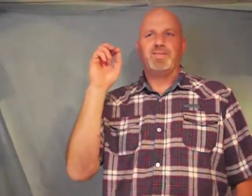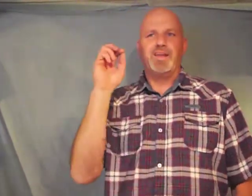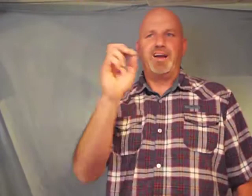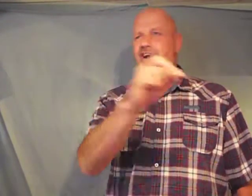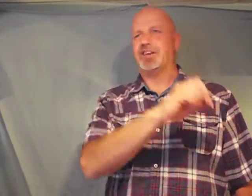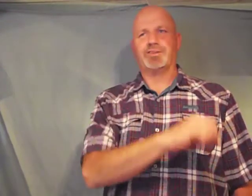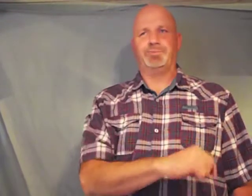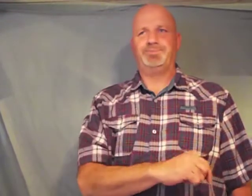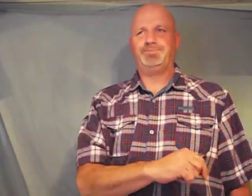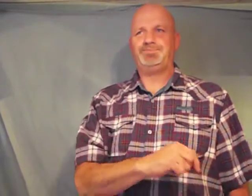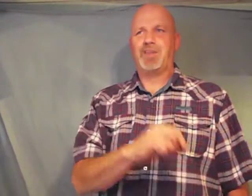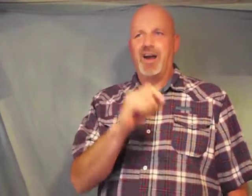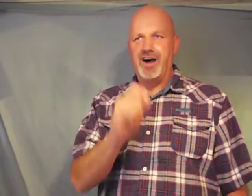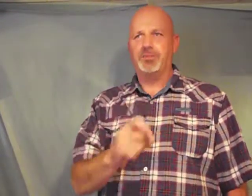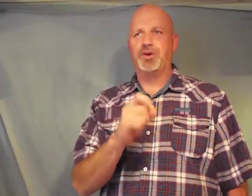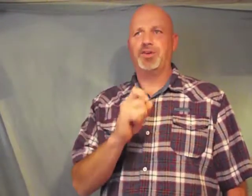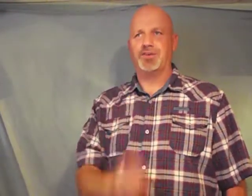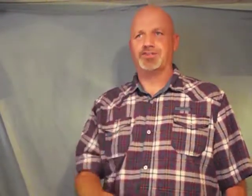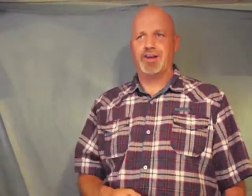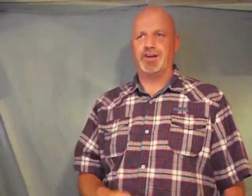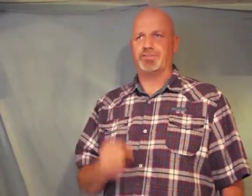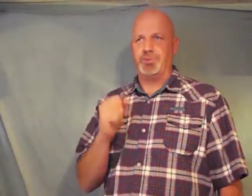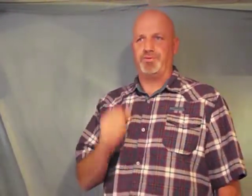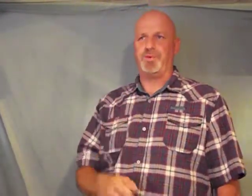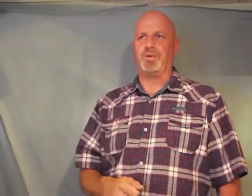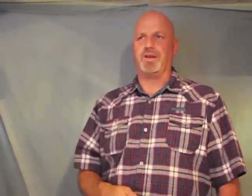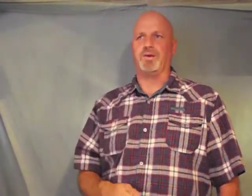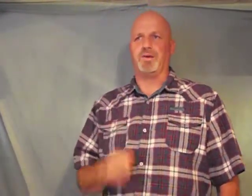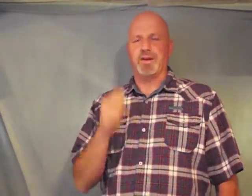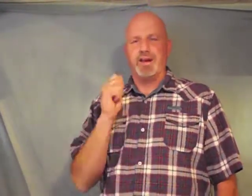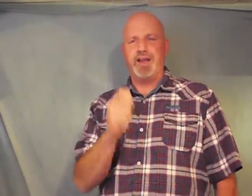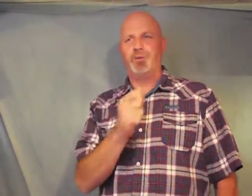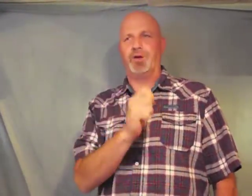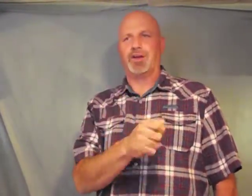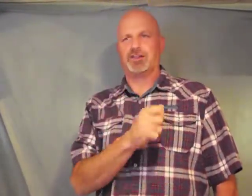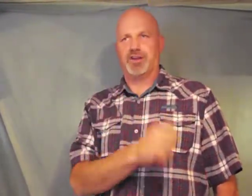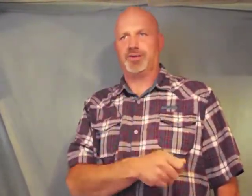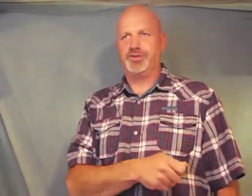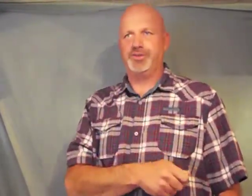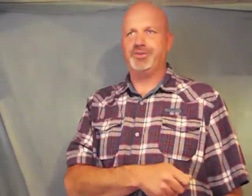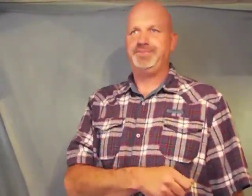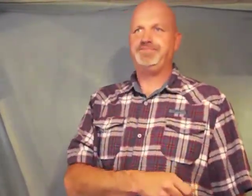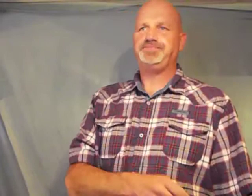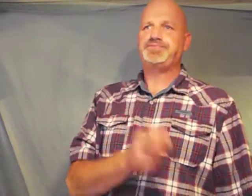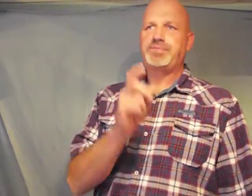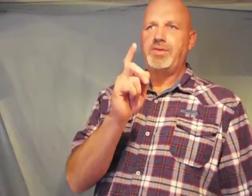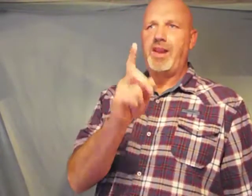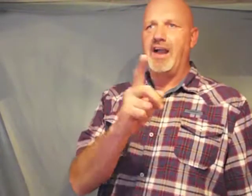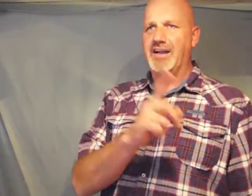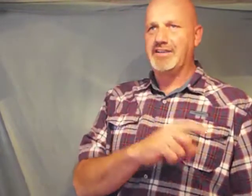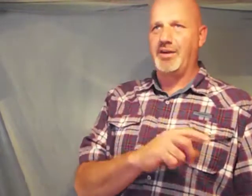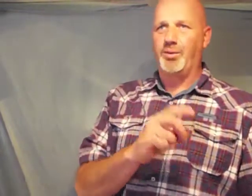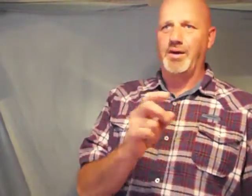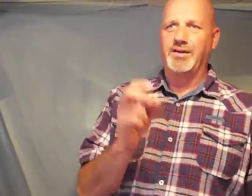awesome humble yourselves before the Lord and he will exalt you Isaiah 1